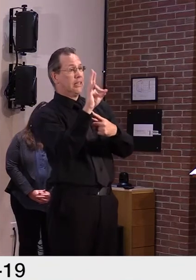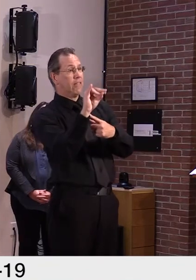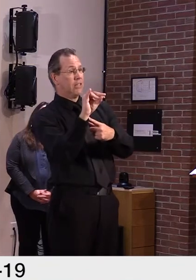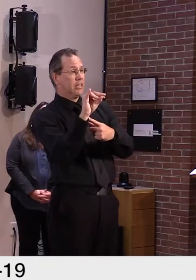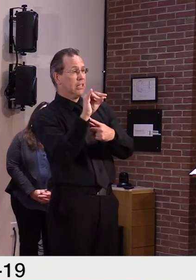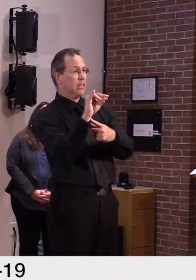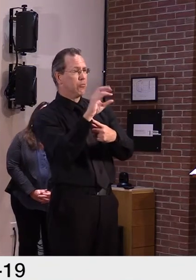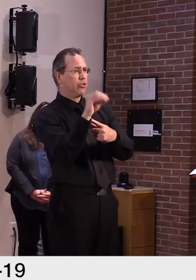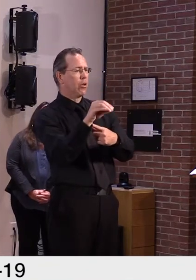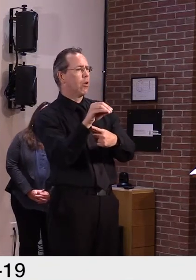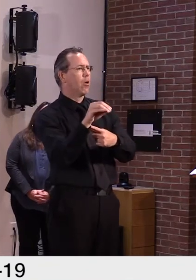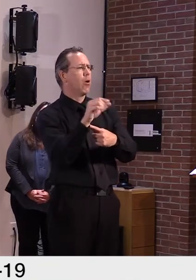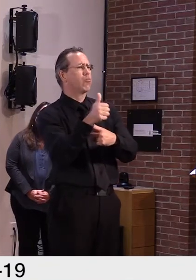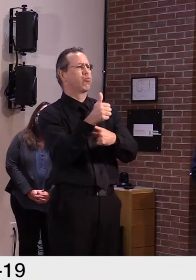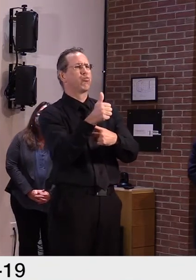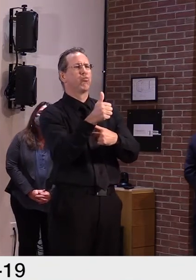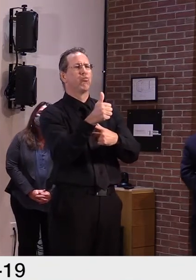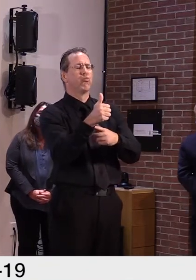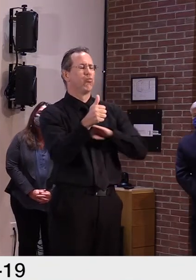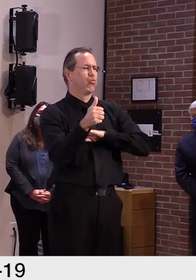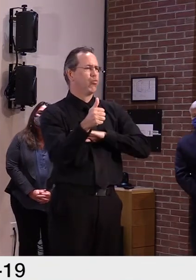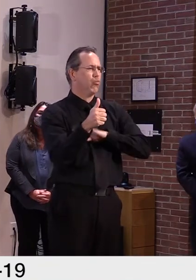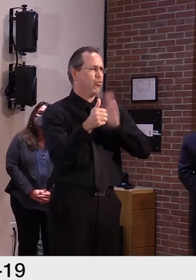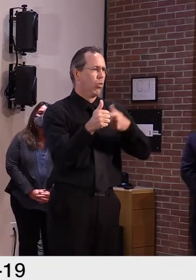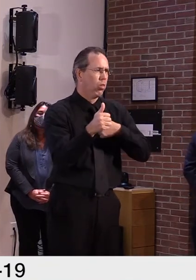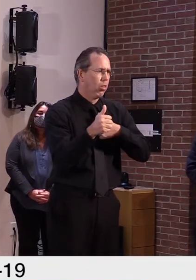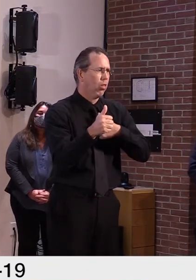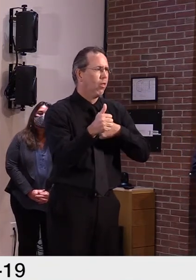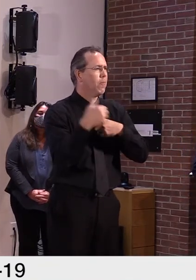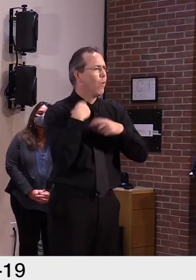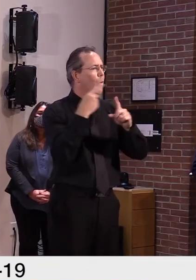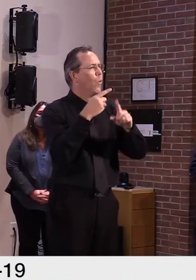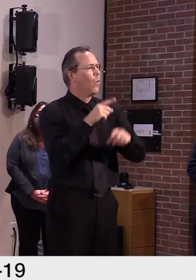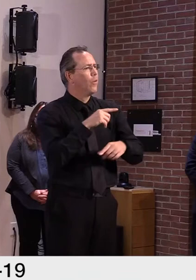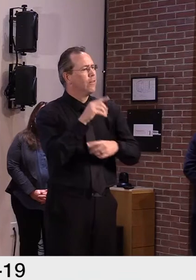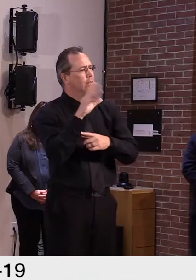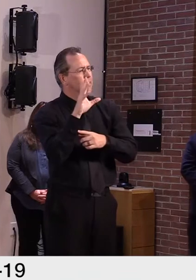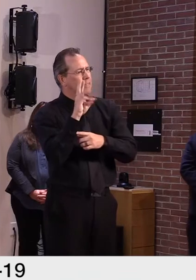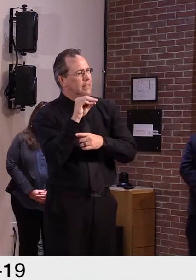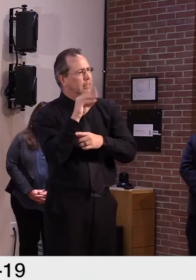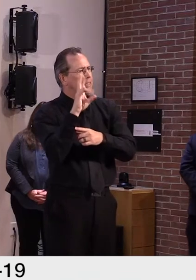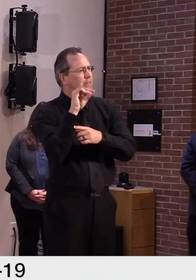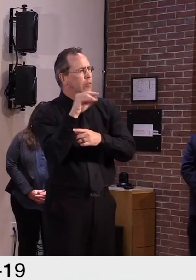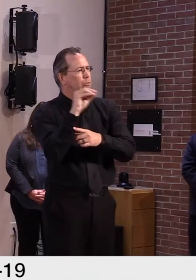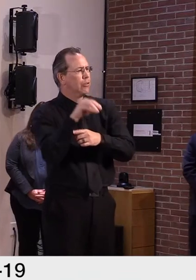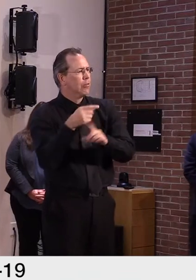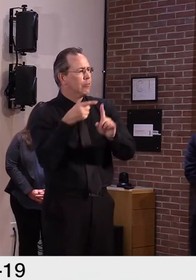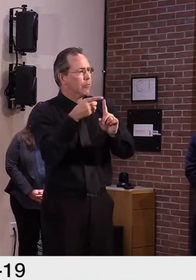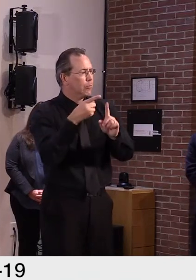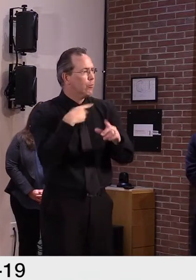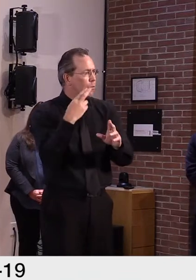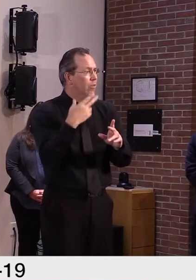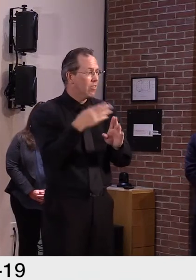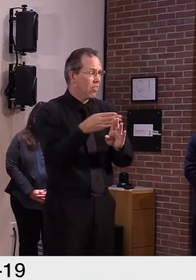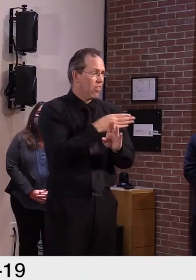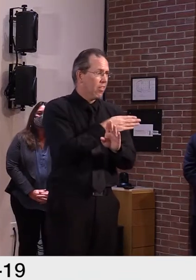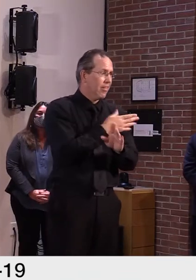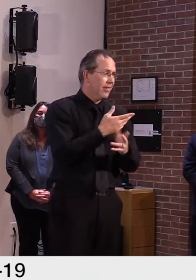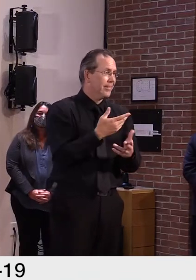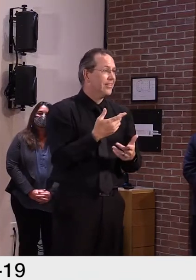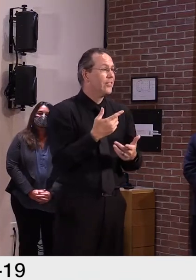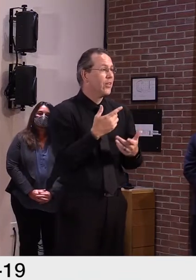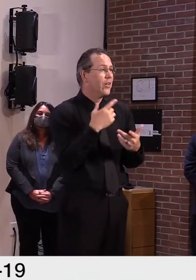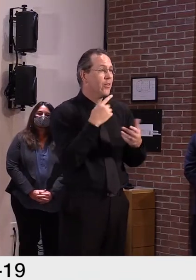there and we want to make sure we have the vaccine available so that we can get there. So we're clearly on the over